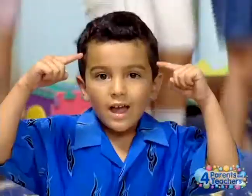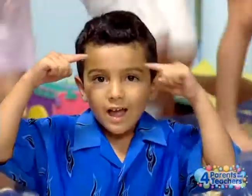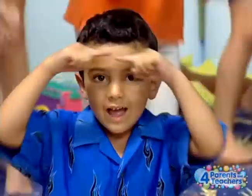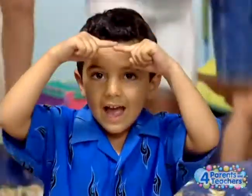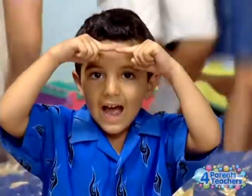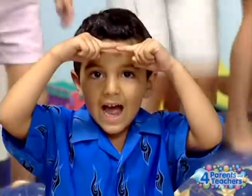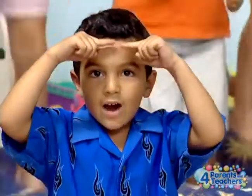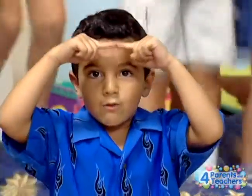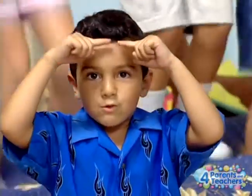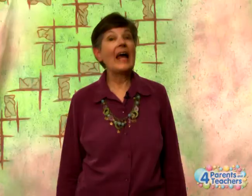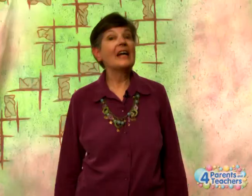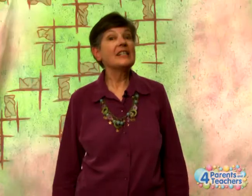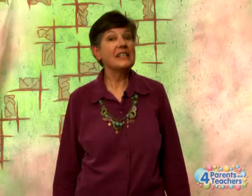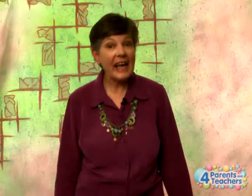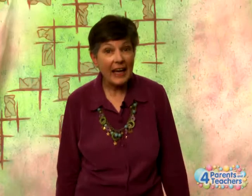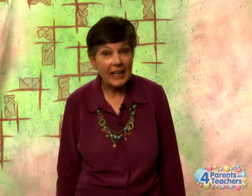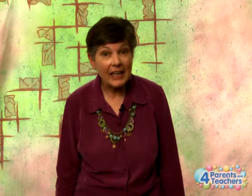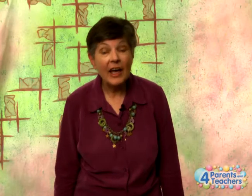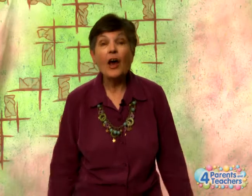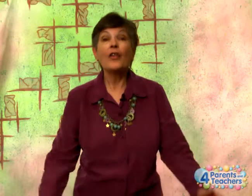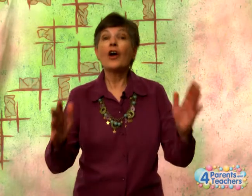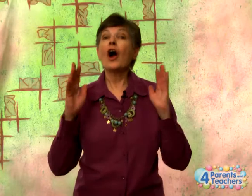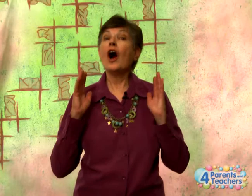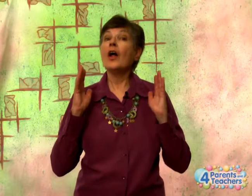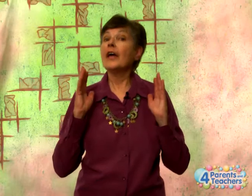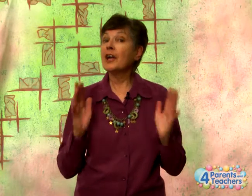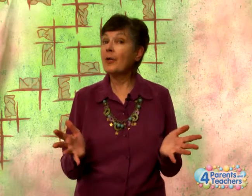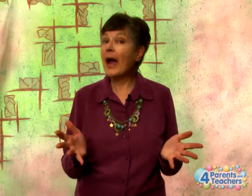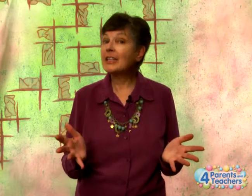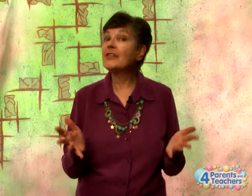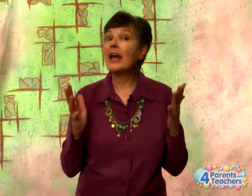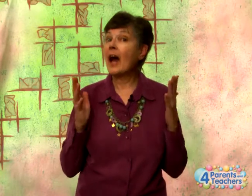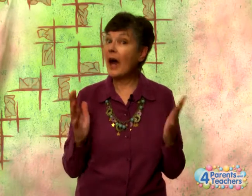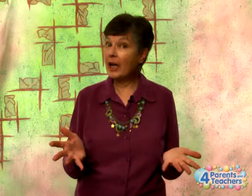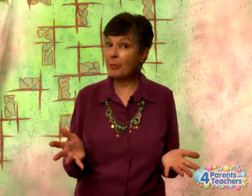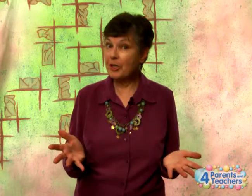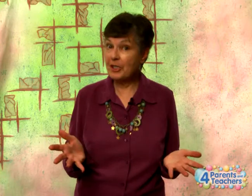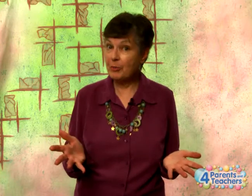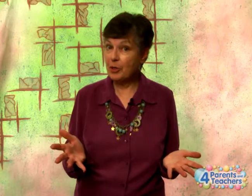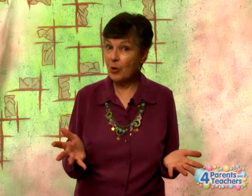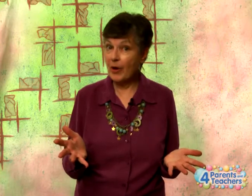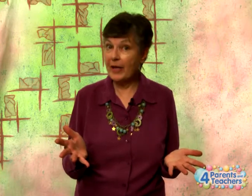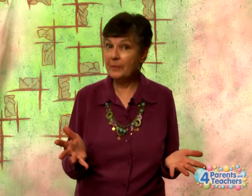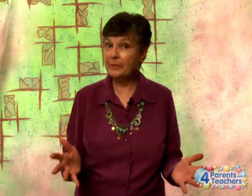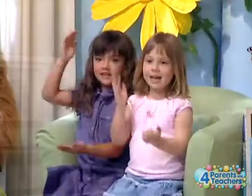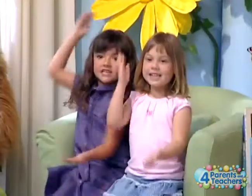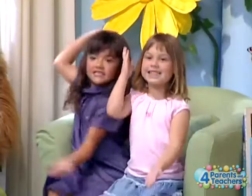Ouch! Secondly, they're all interactive and highly participatory. Stop!